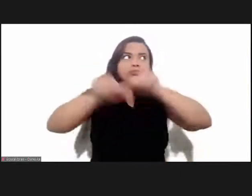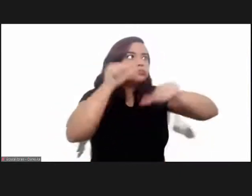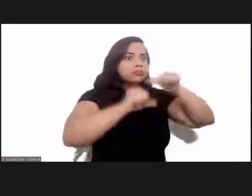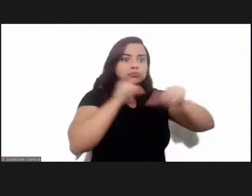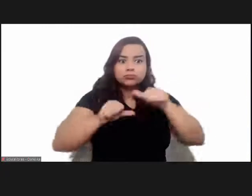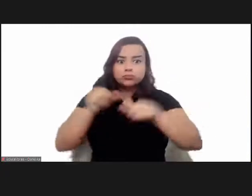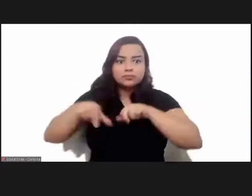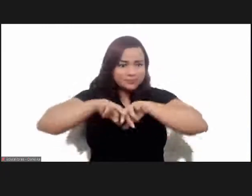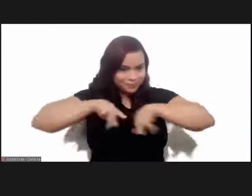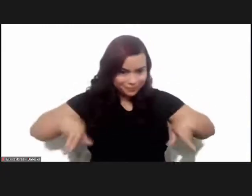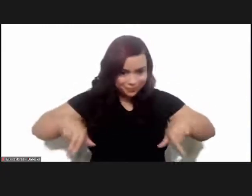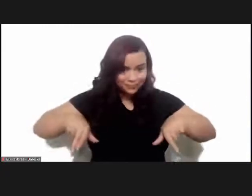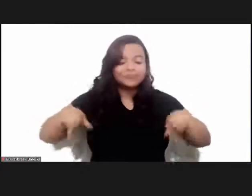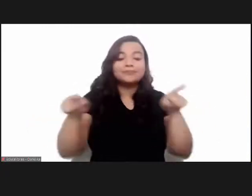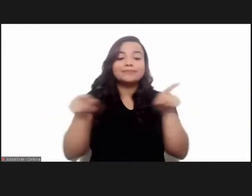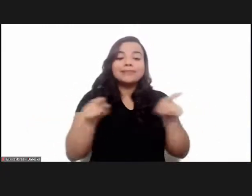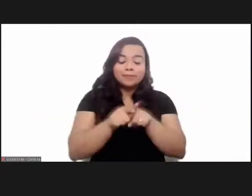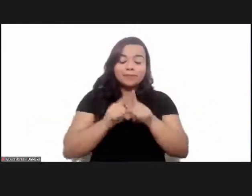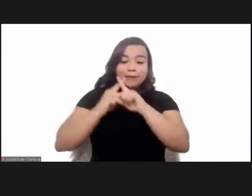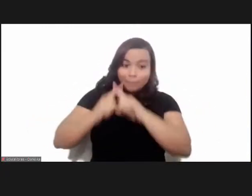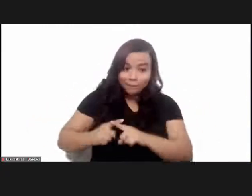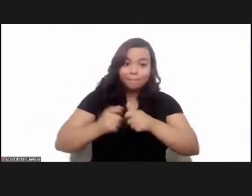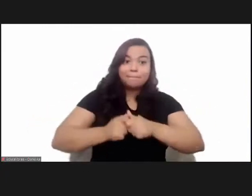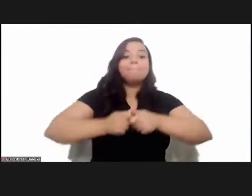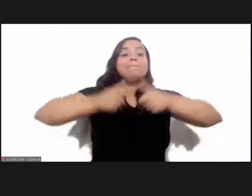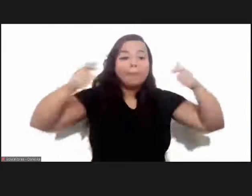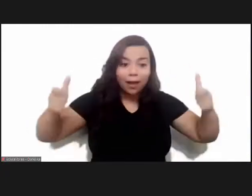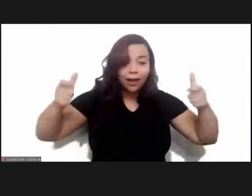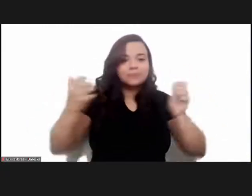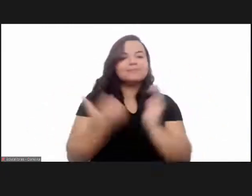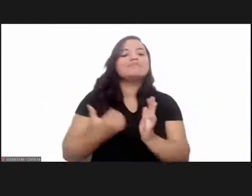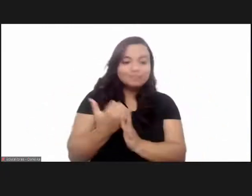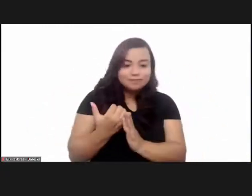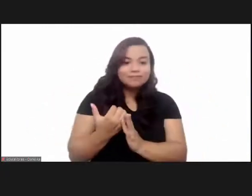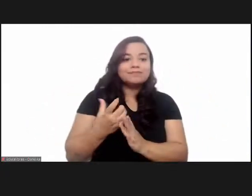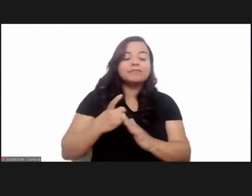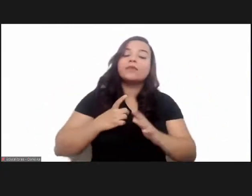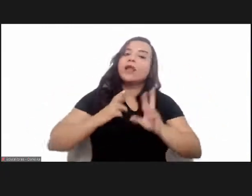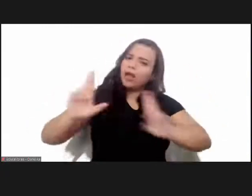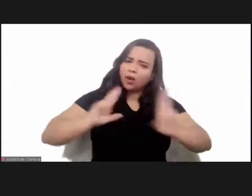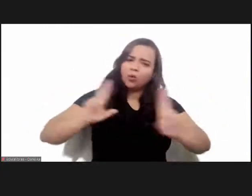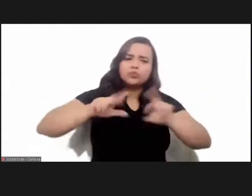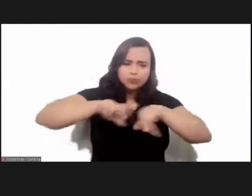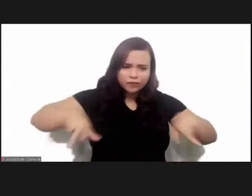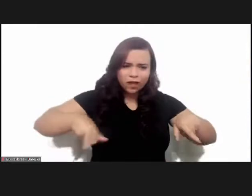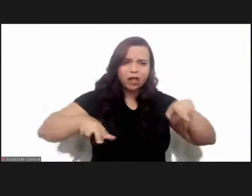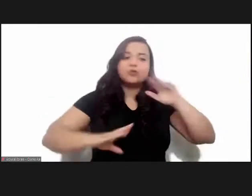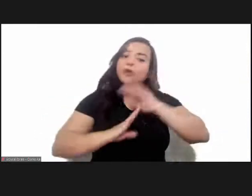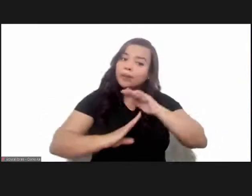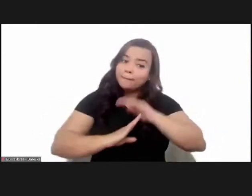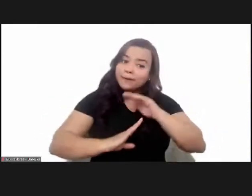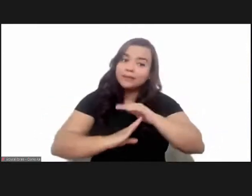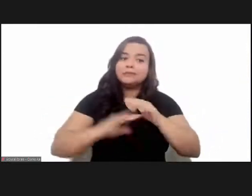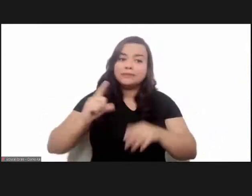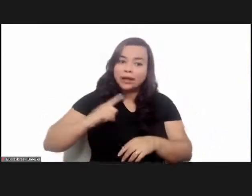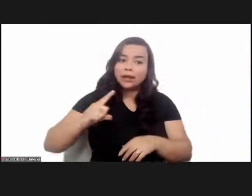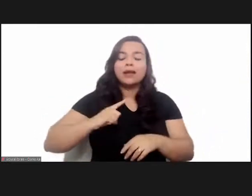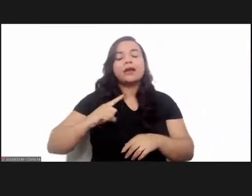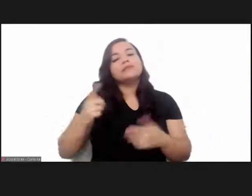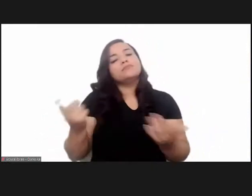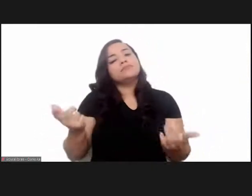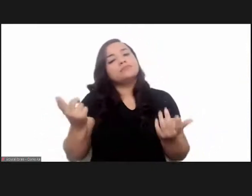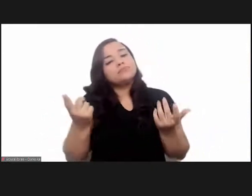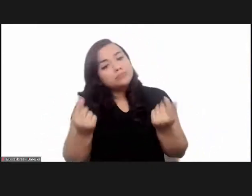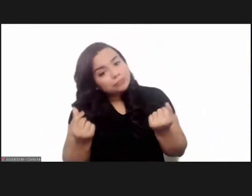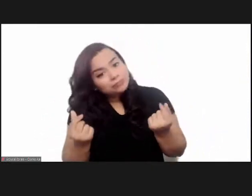scenarios and exponentially increased the challenges with the limitation in the available resources in time